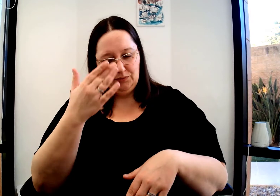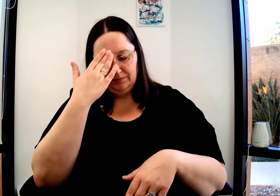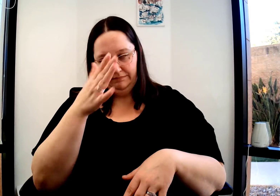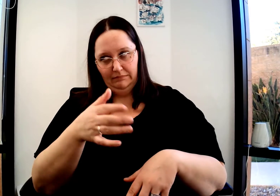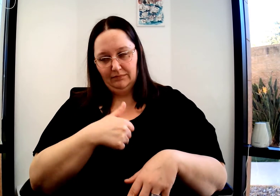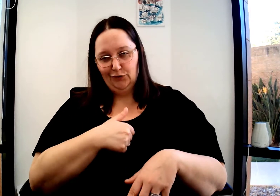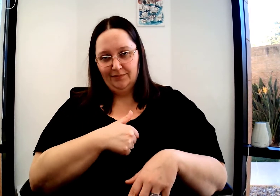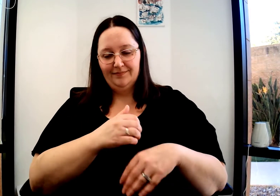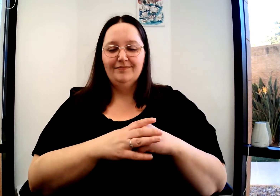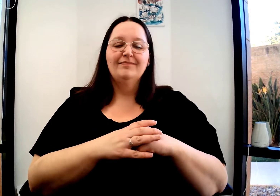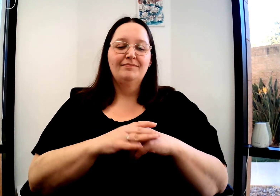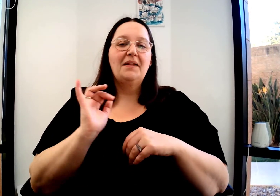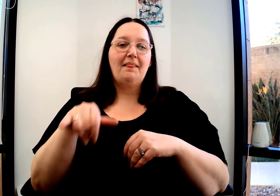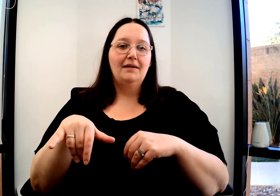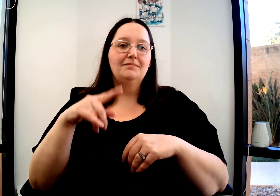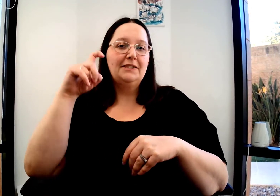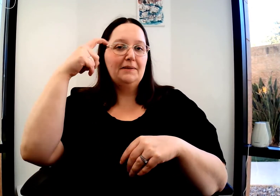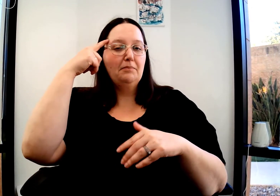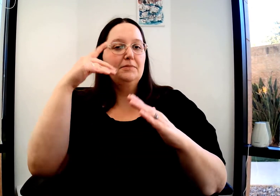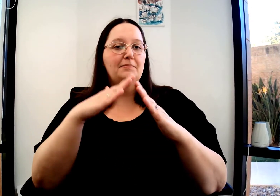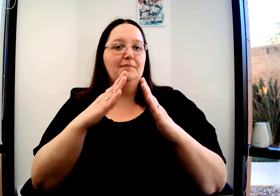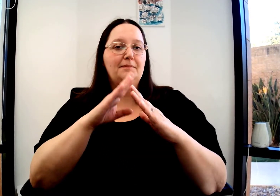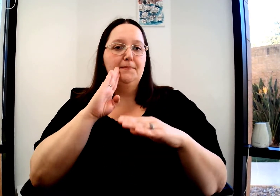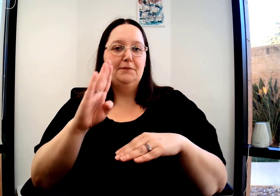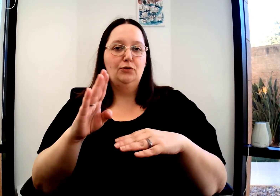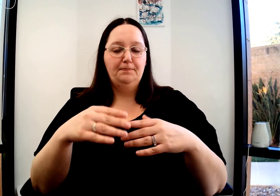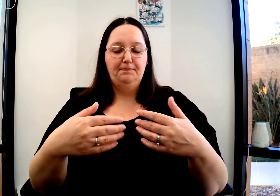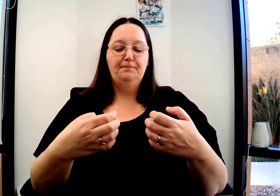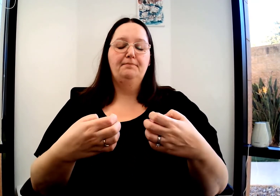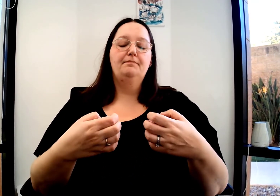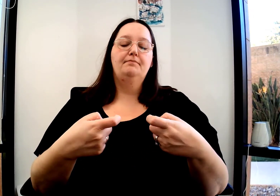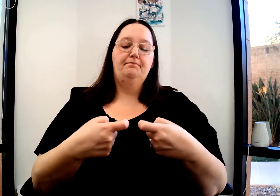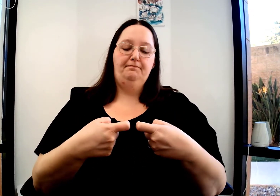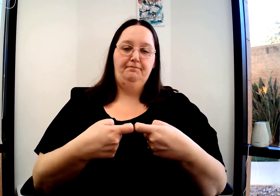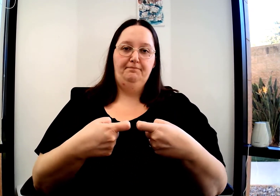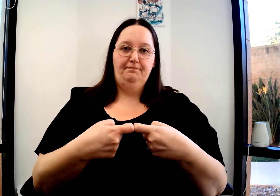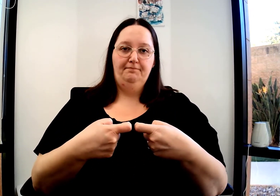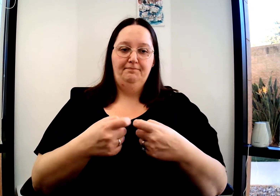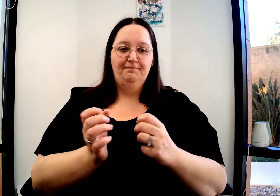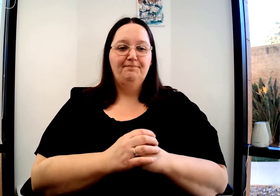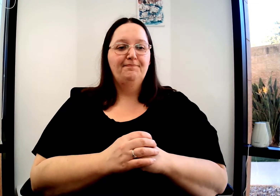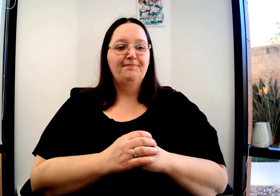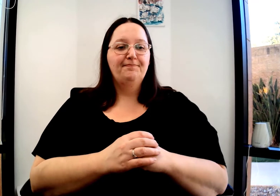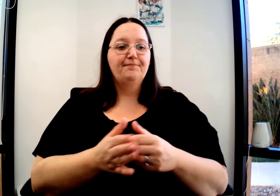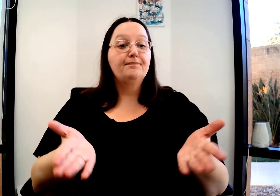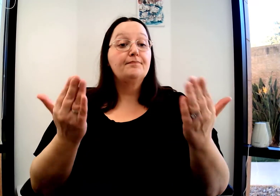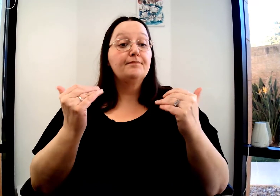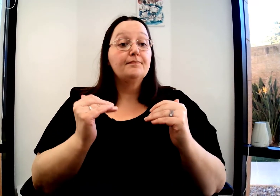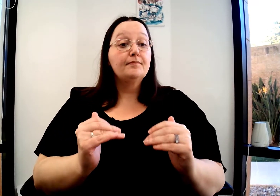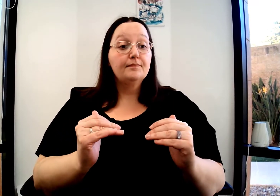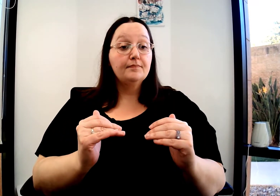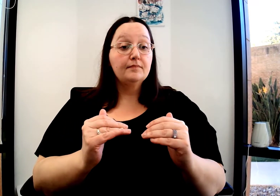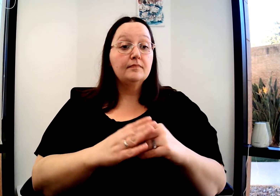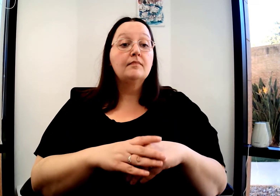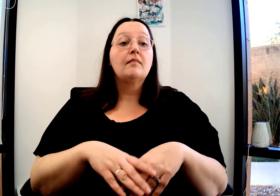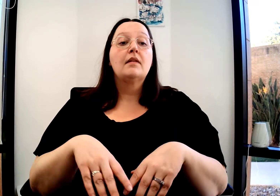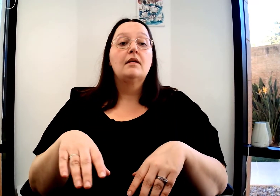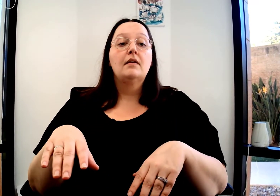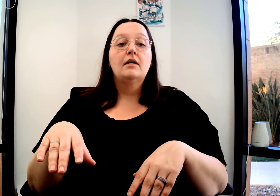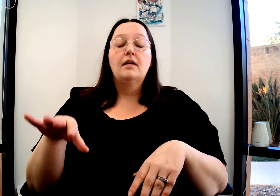I'm a bad speller, you know that. Sorry about that. But the capital of Belgium is Brussels, and it is the same sign as battery, electricity, or power.